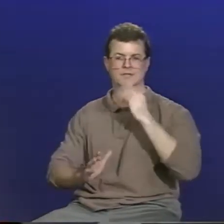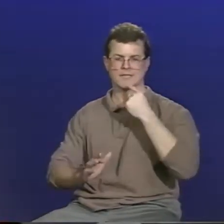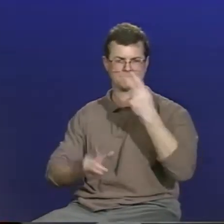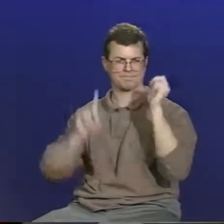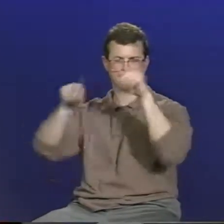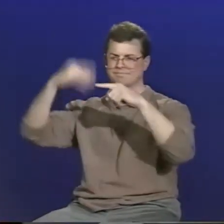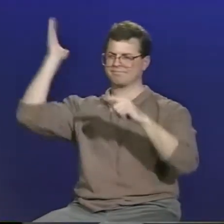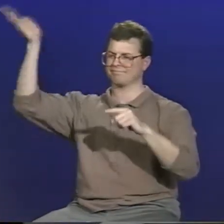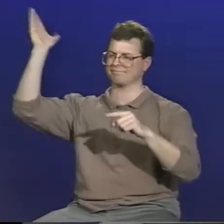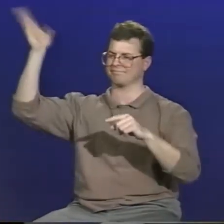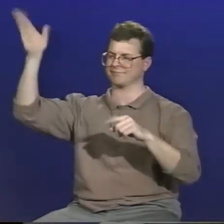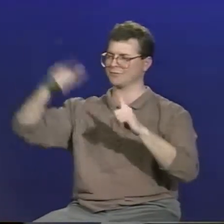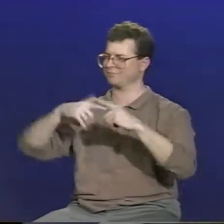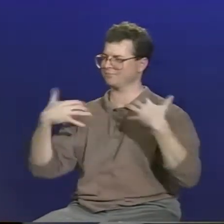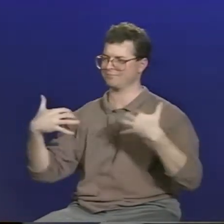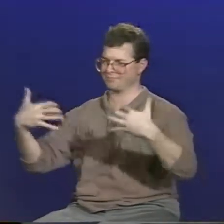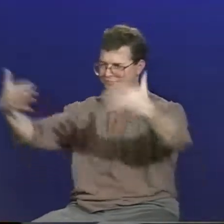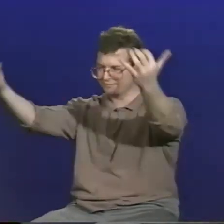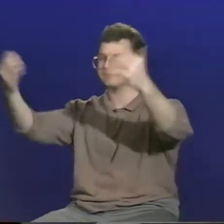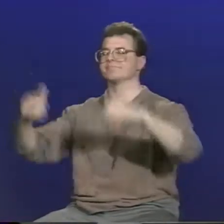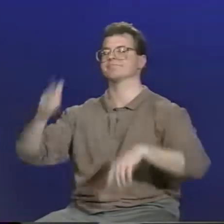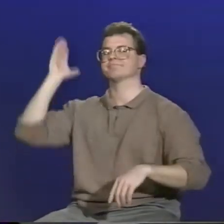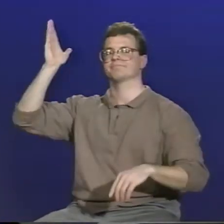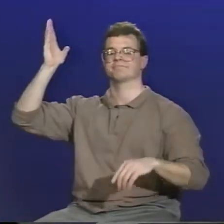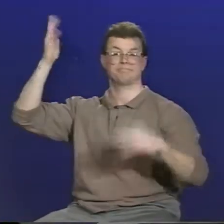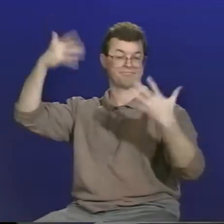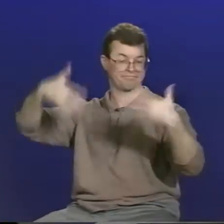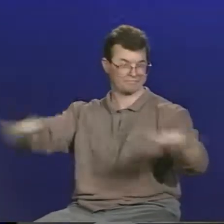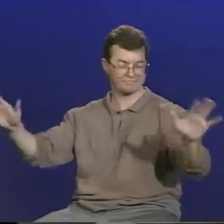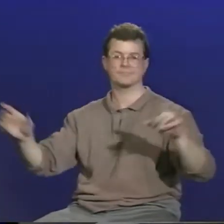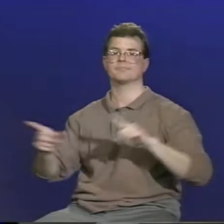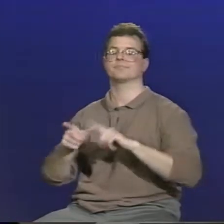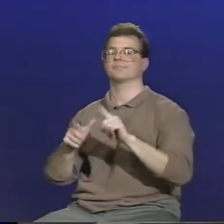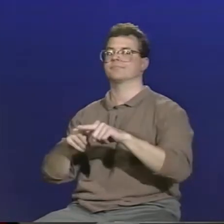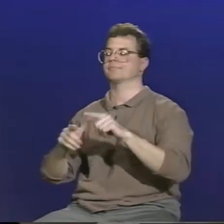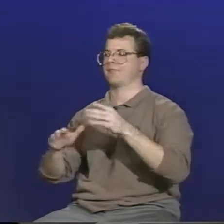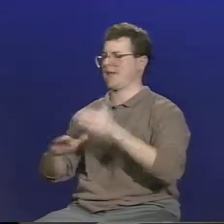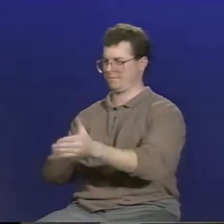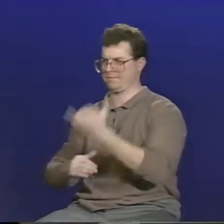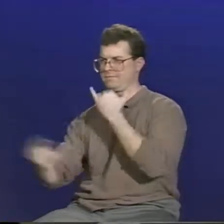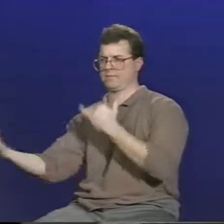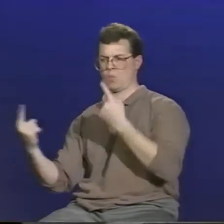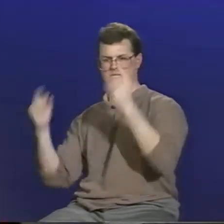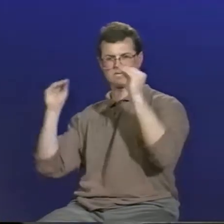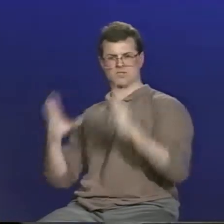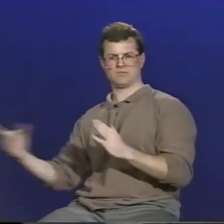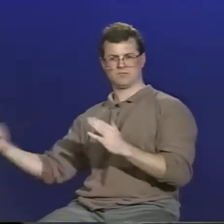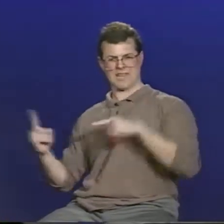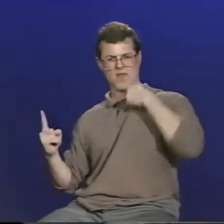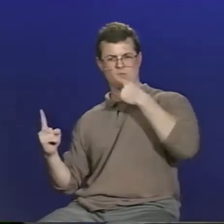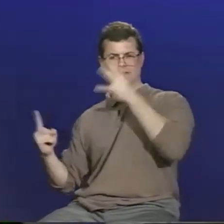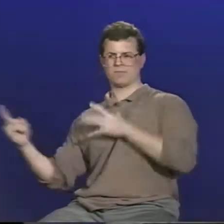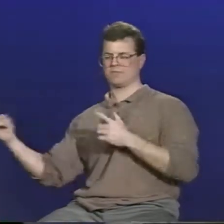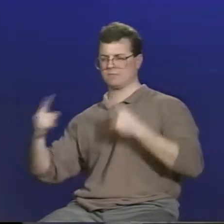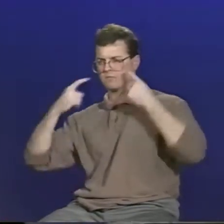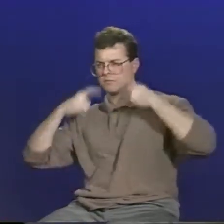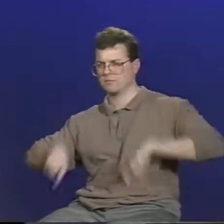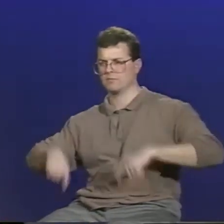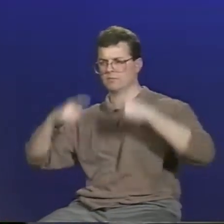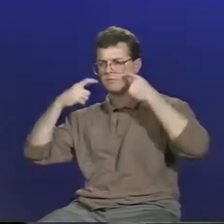Another example he gave, he was presenting a lecture to another group, and after he was finished, a hearing